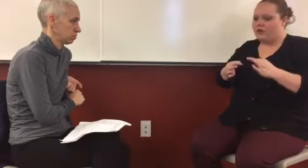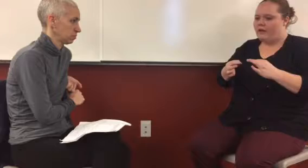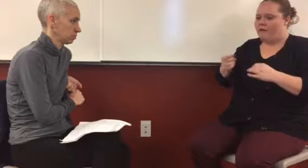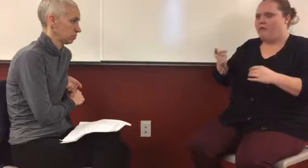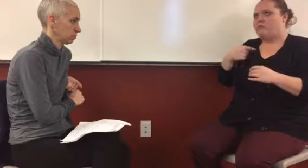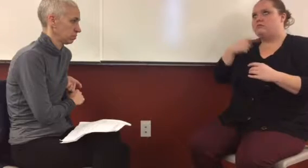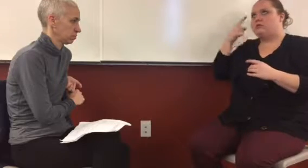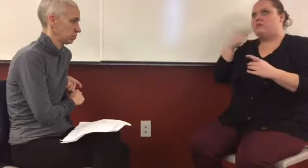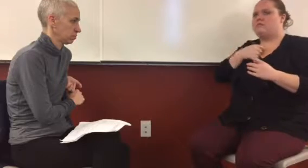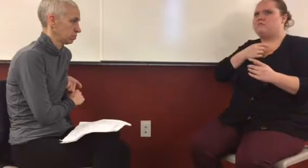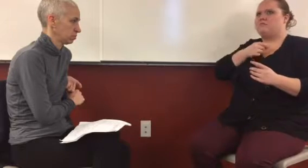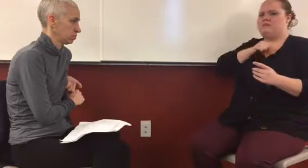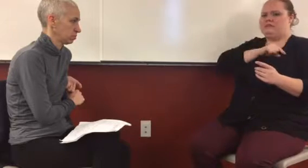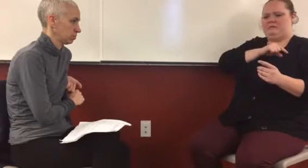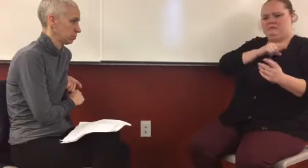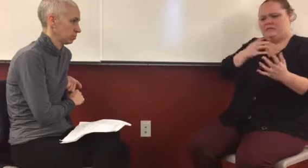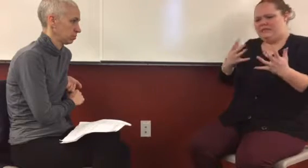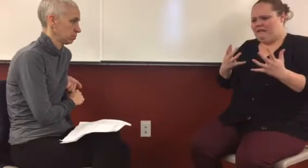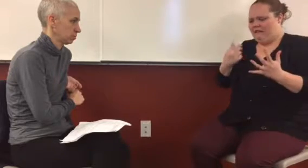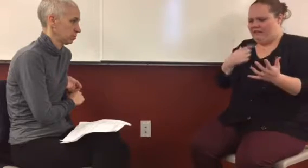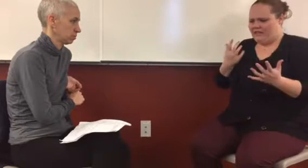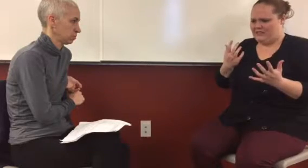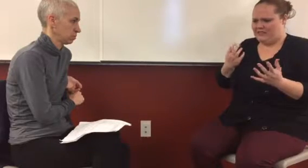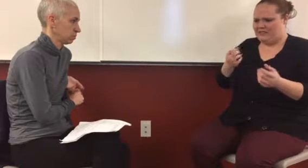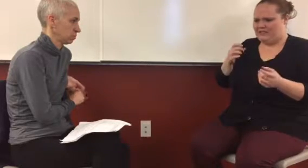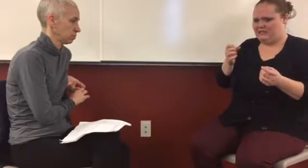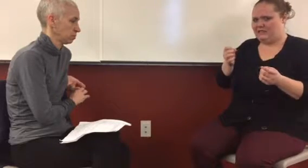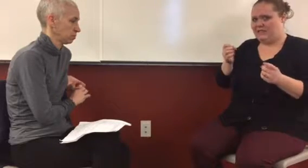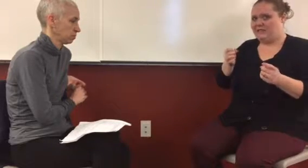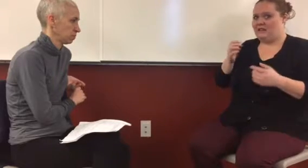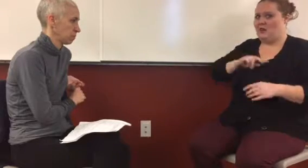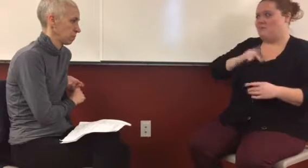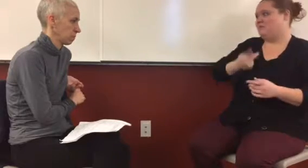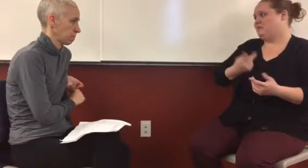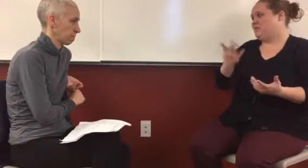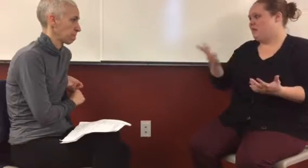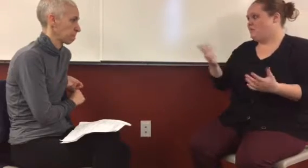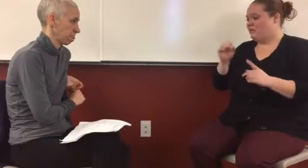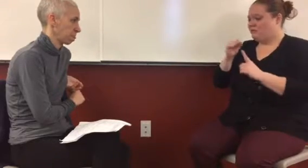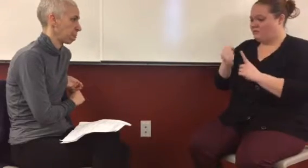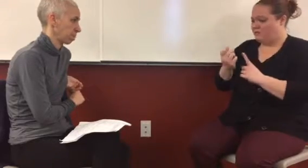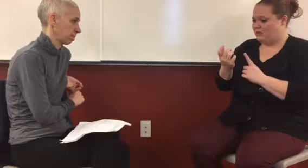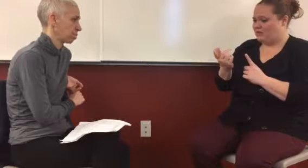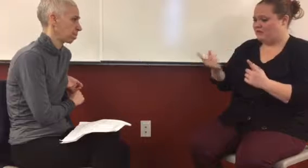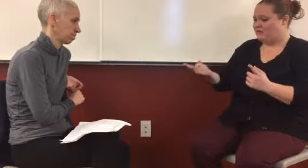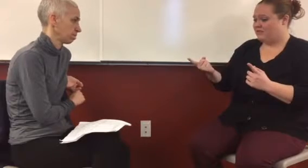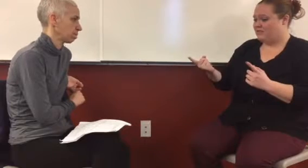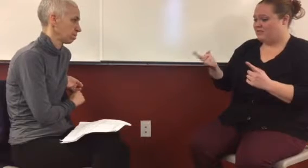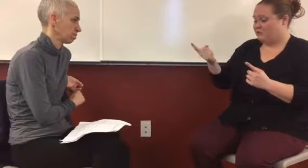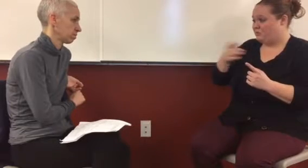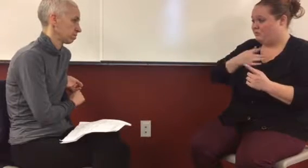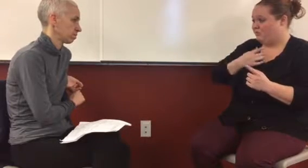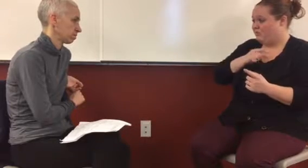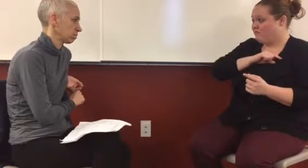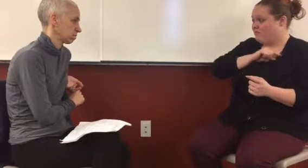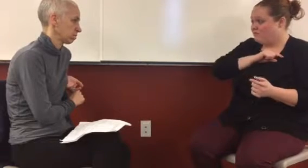saying, um... You know, you were feeling upset about the choices you made. And, um,